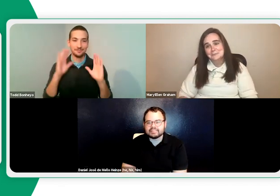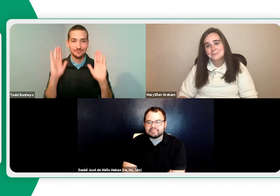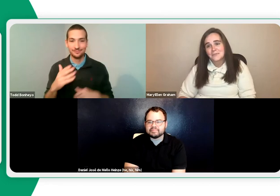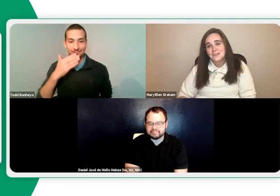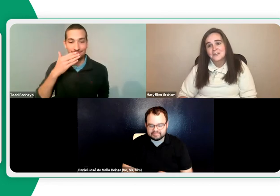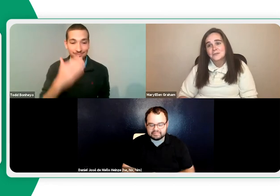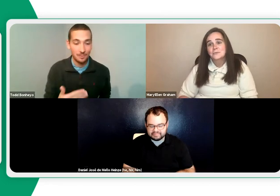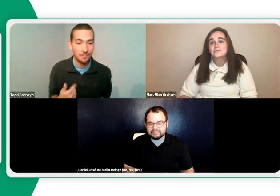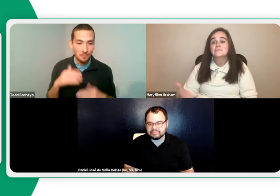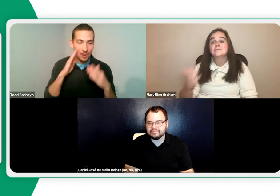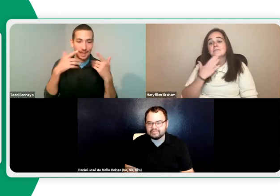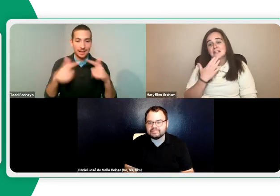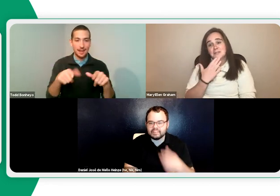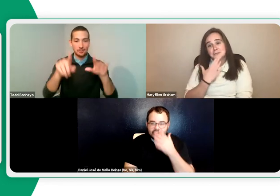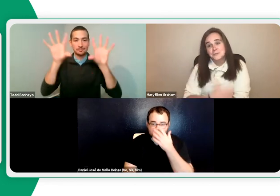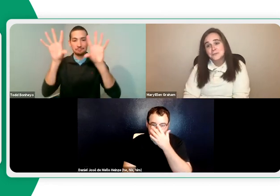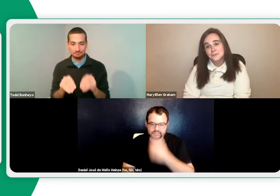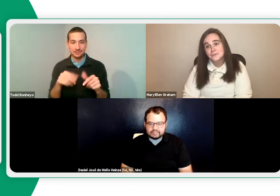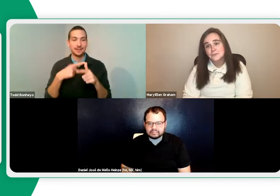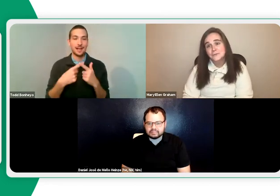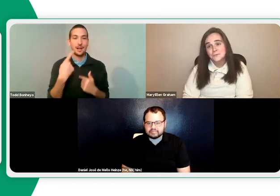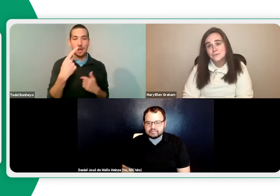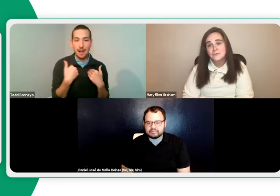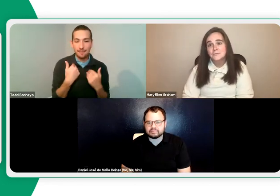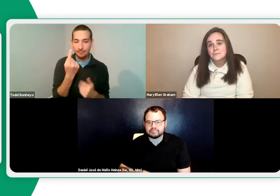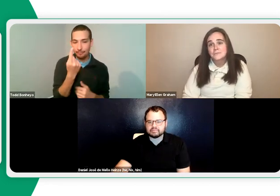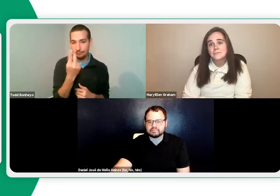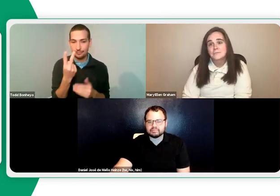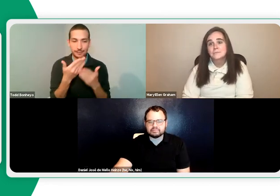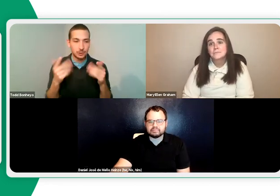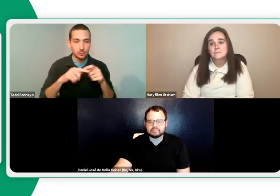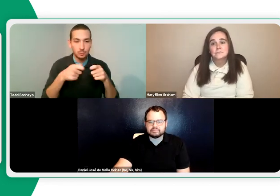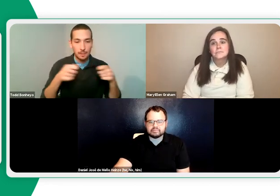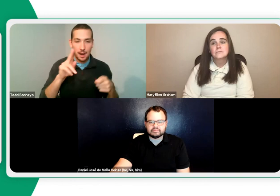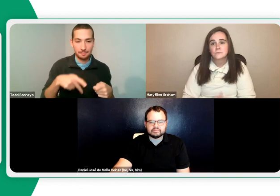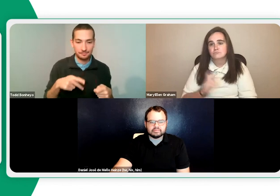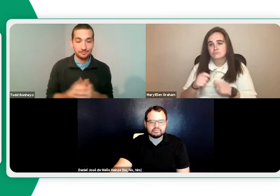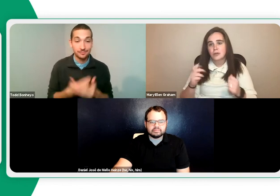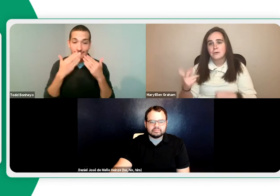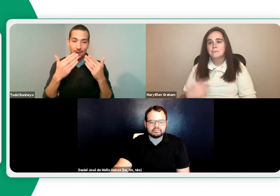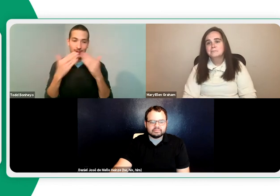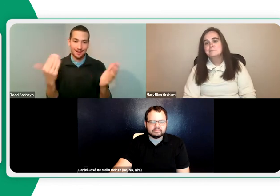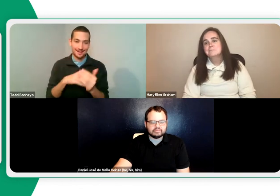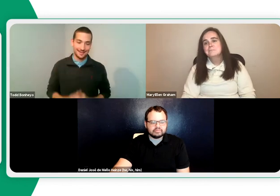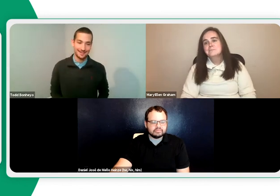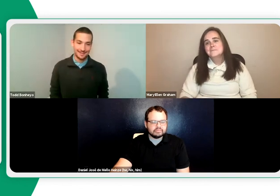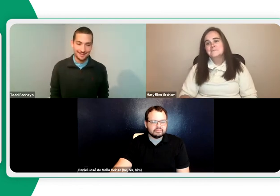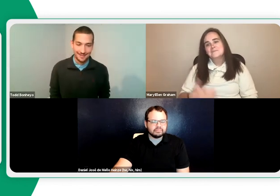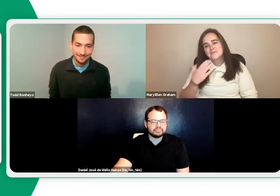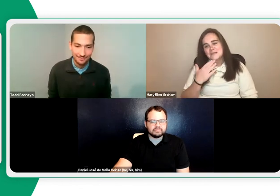will be more than happy to answer them. This is Todd. Awesome, Daniel. Thank you so much. Daniel, if you don't mind, we're going to ask you to close